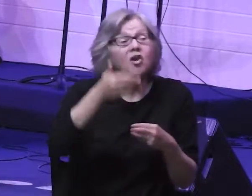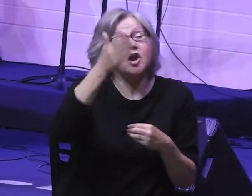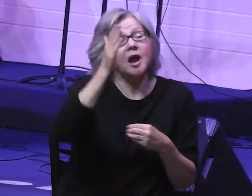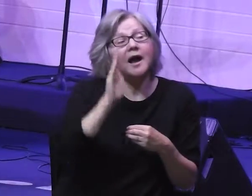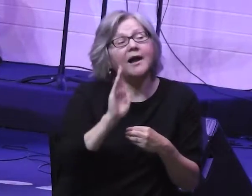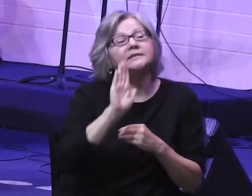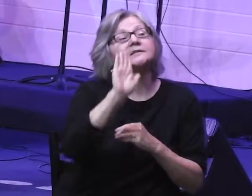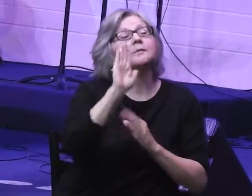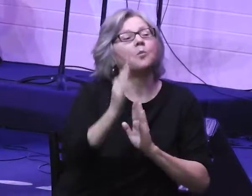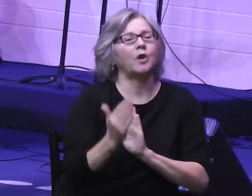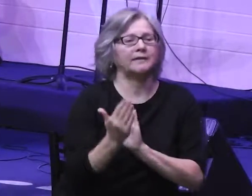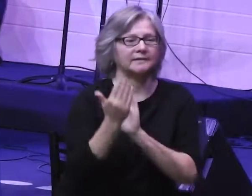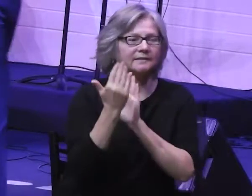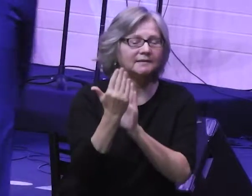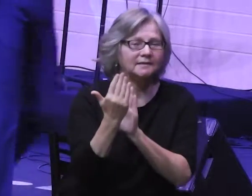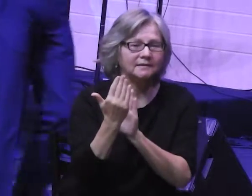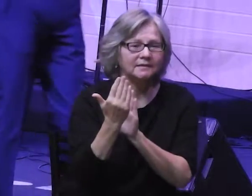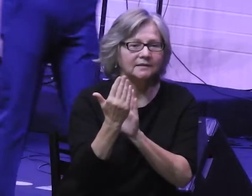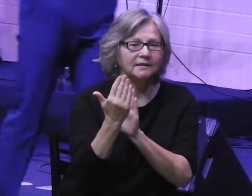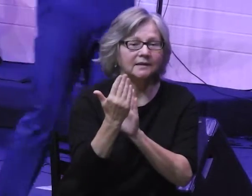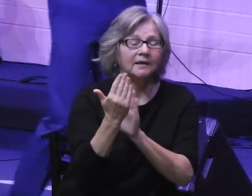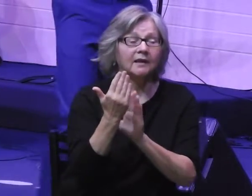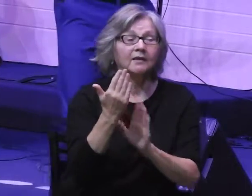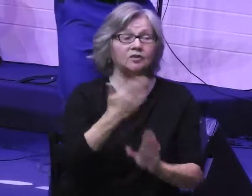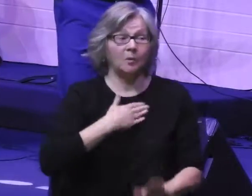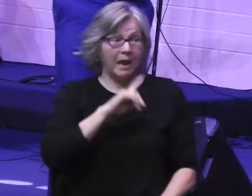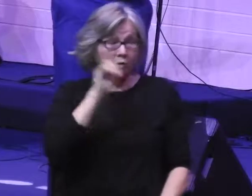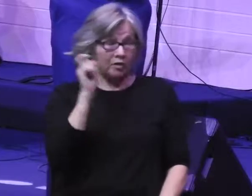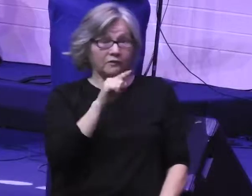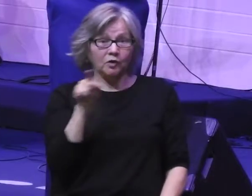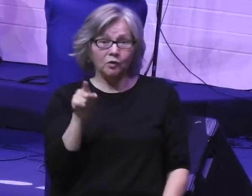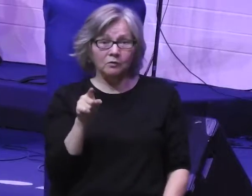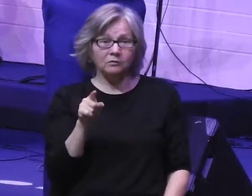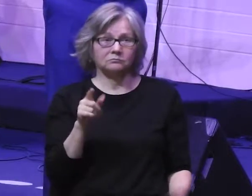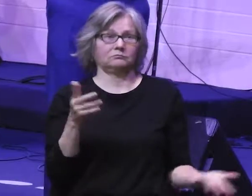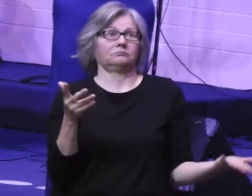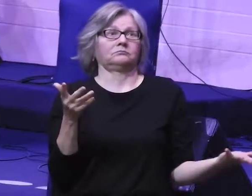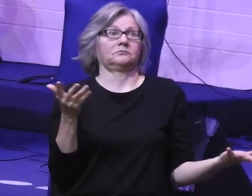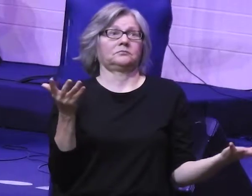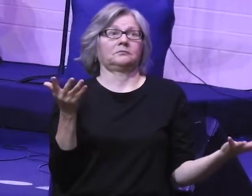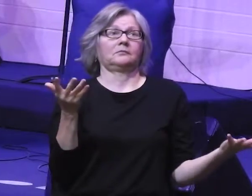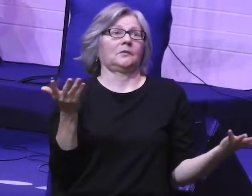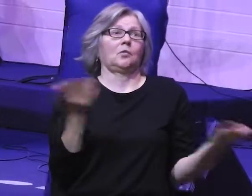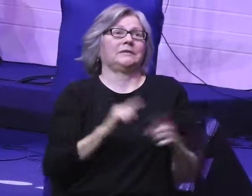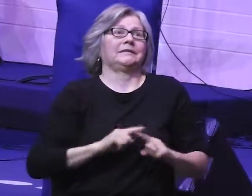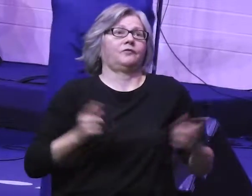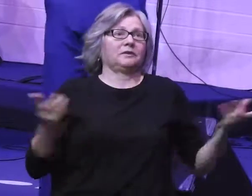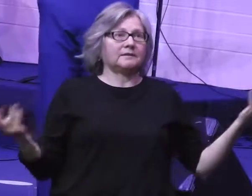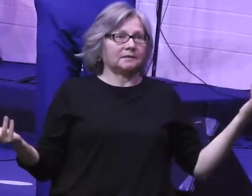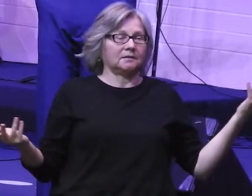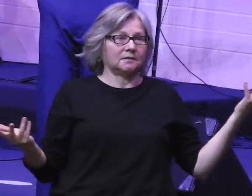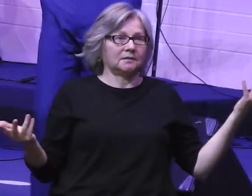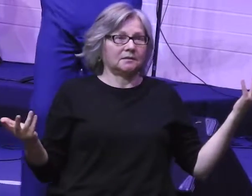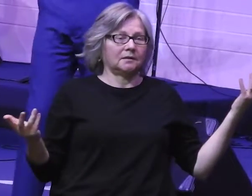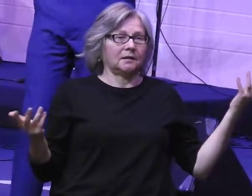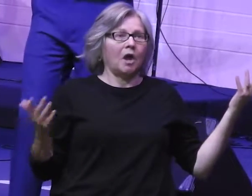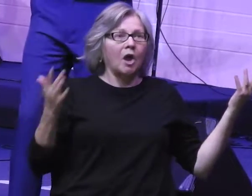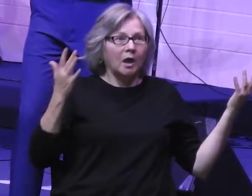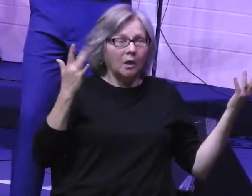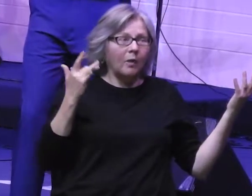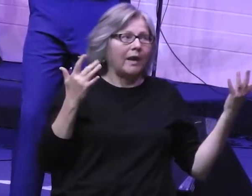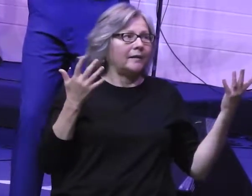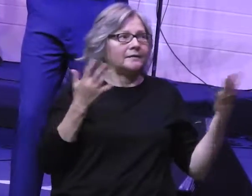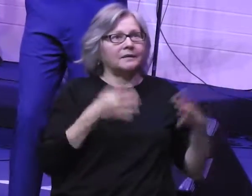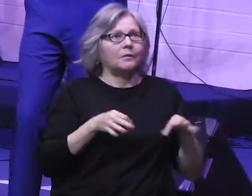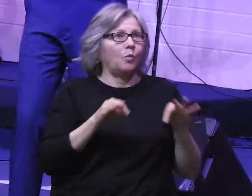about God's presence. And here's the question I want to ask. What difference does that make? What difference does it